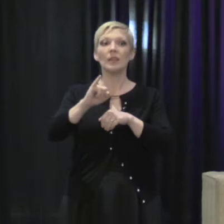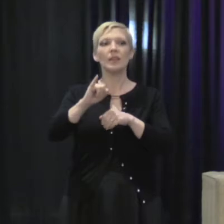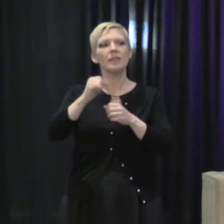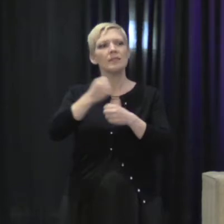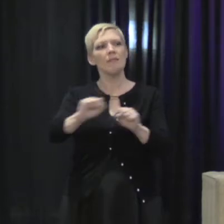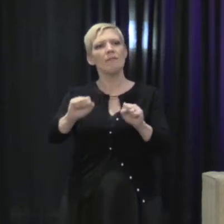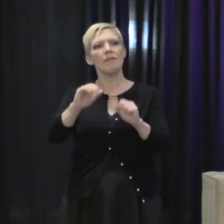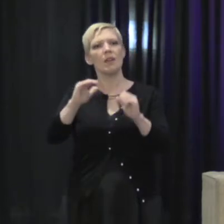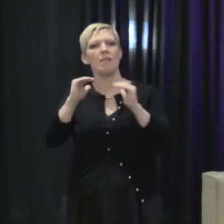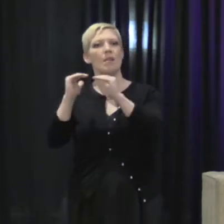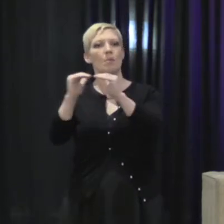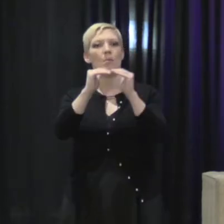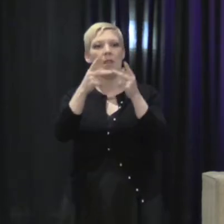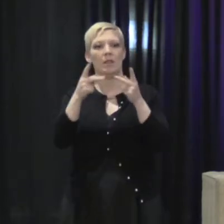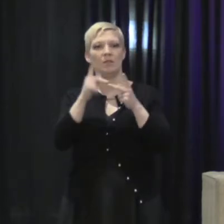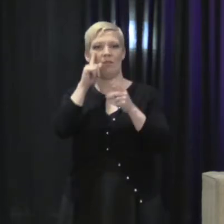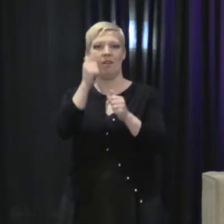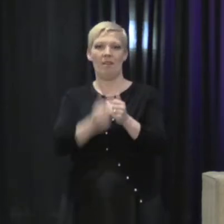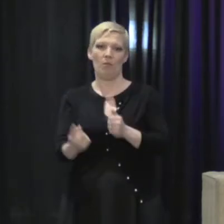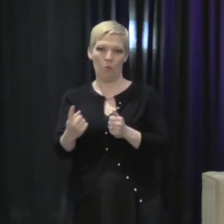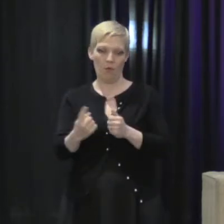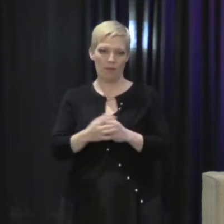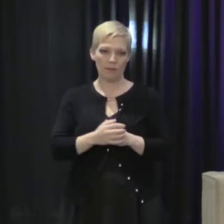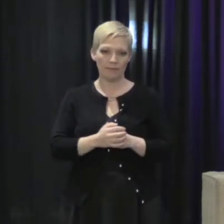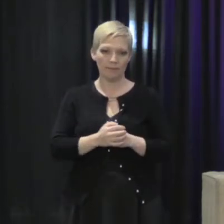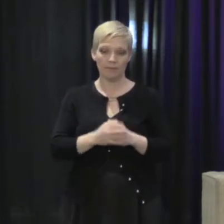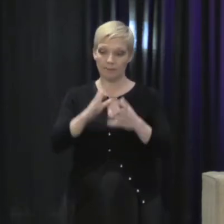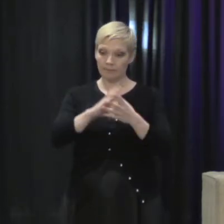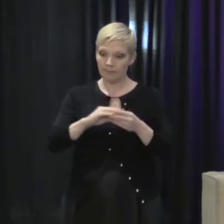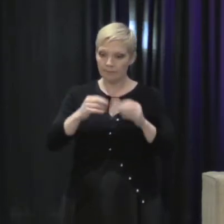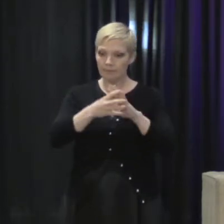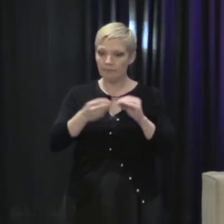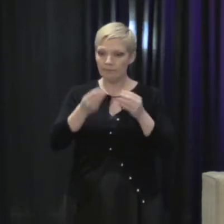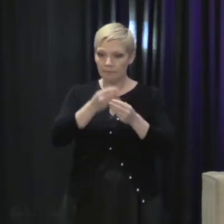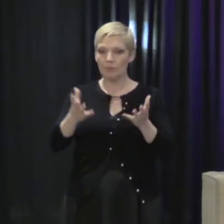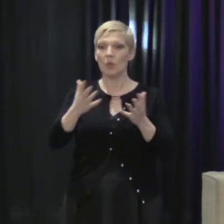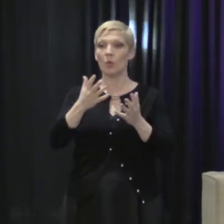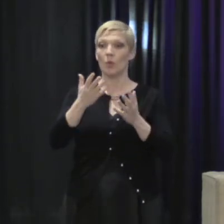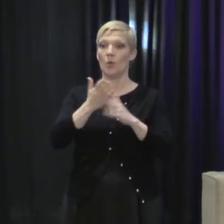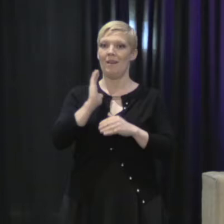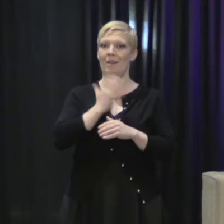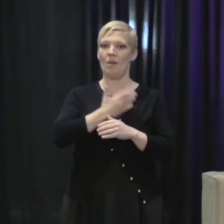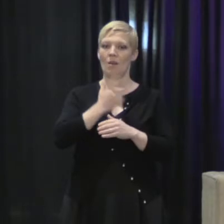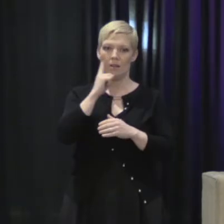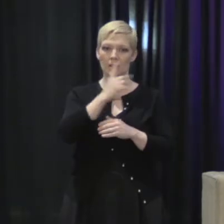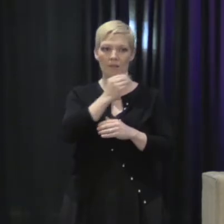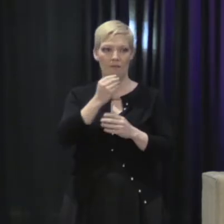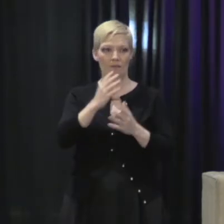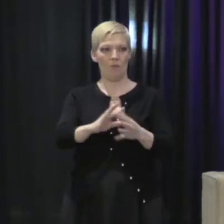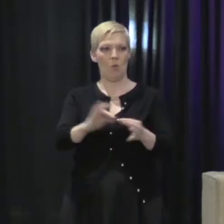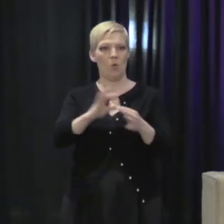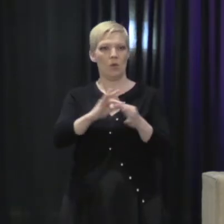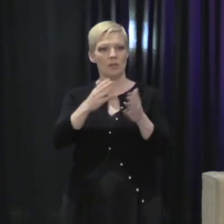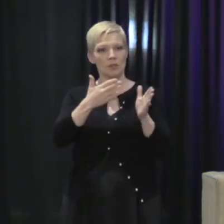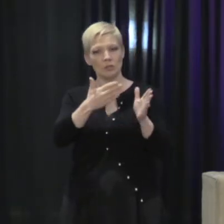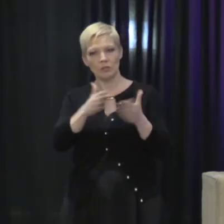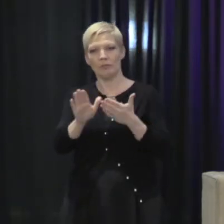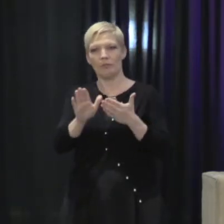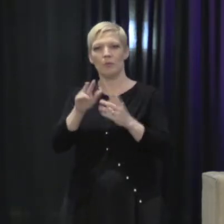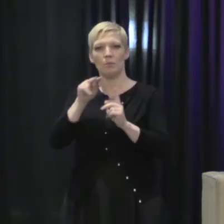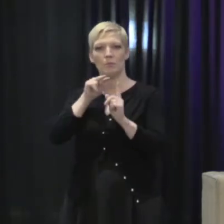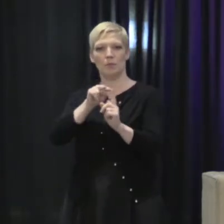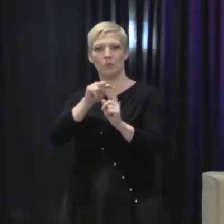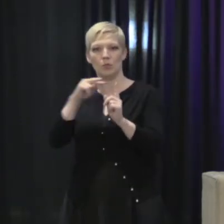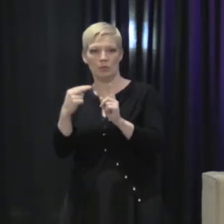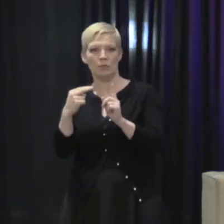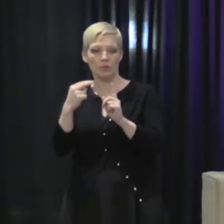equitable place for everyone, telling stories through our eyes and voice with the goal of shifting our society's perception and